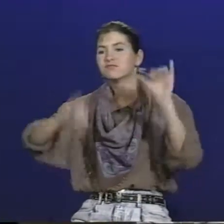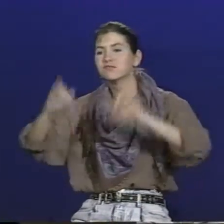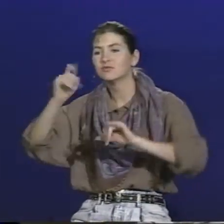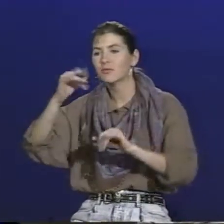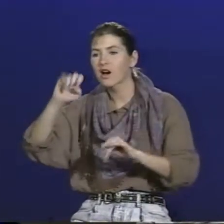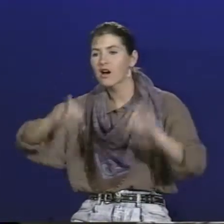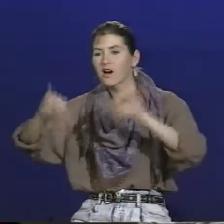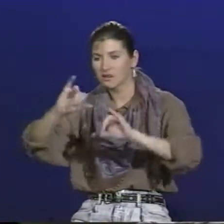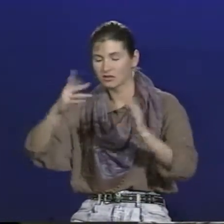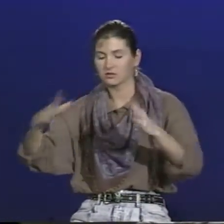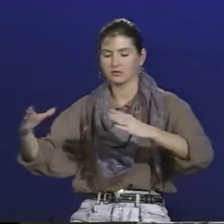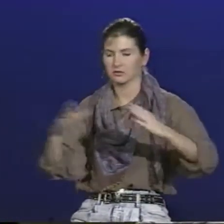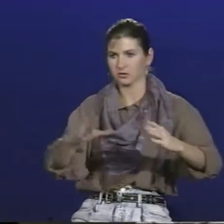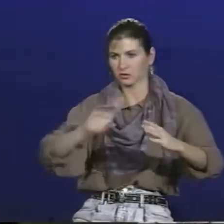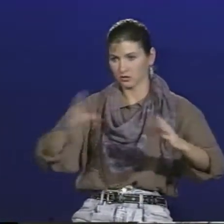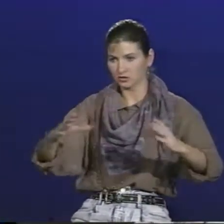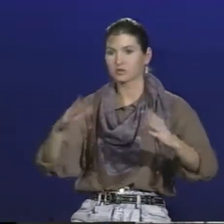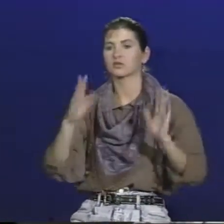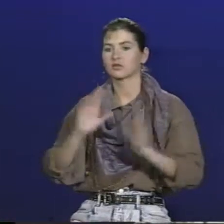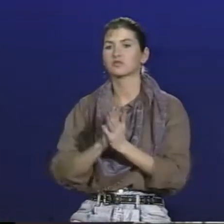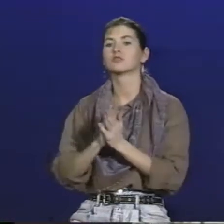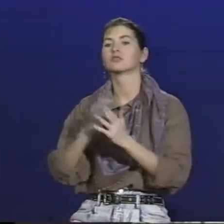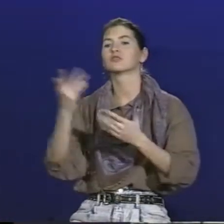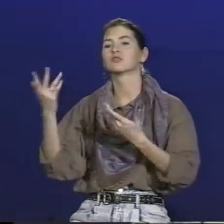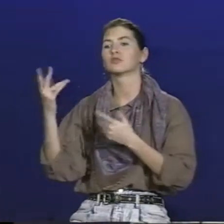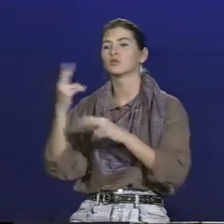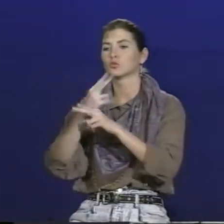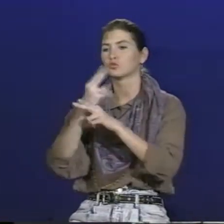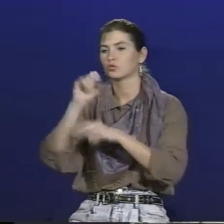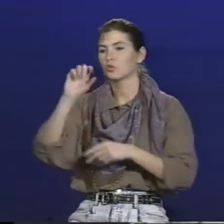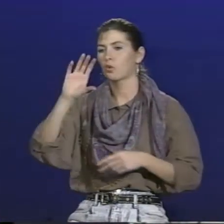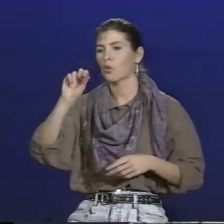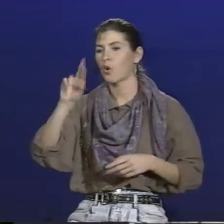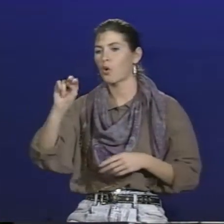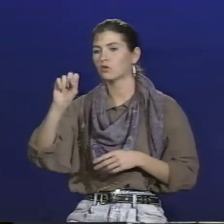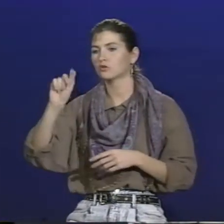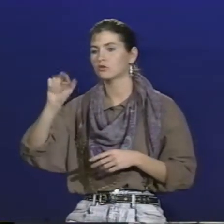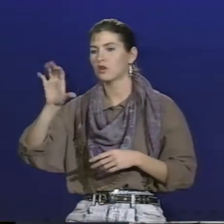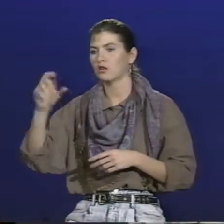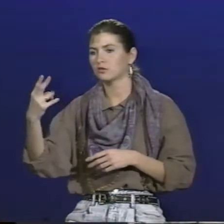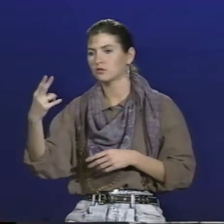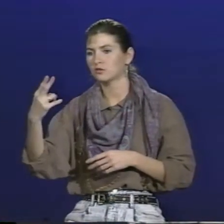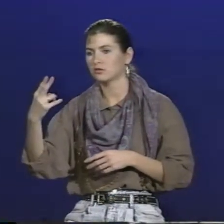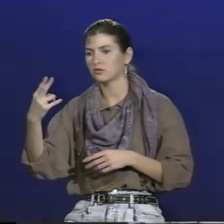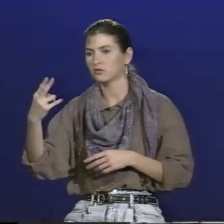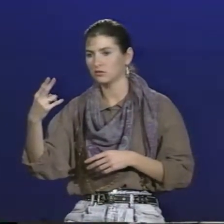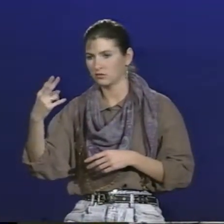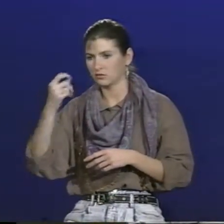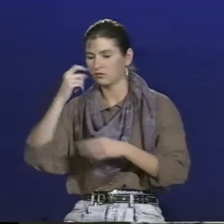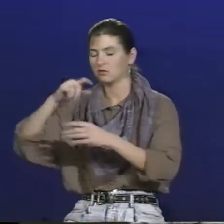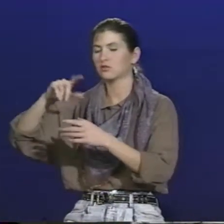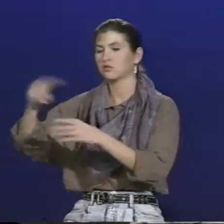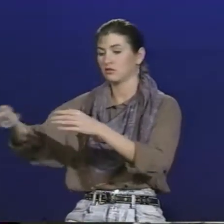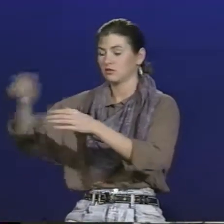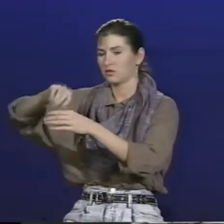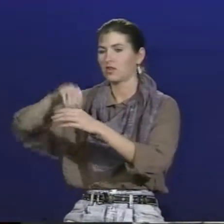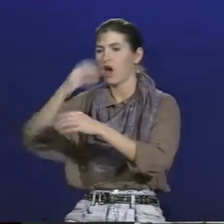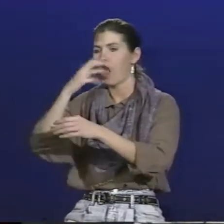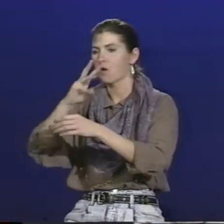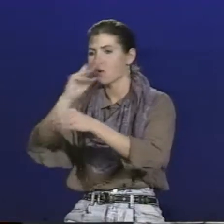And then you take the juice, the water and the wine, and put it